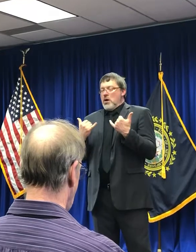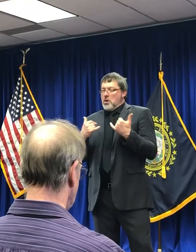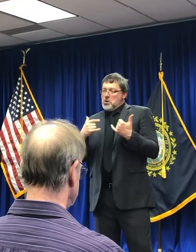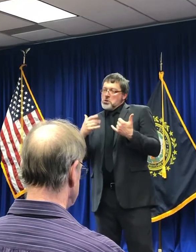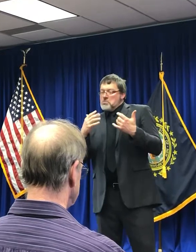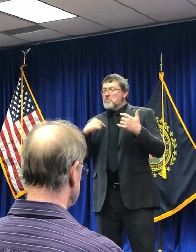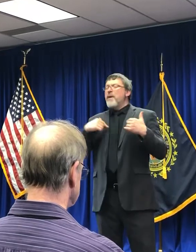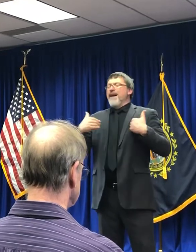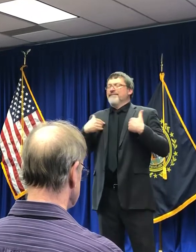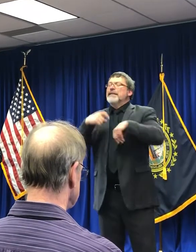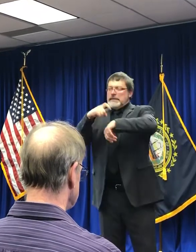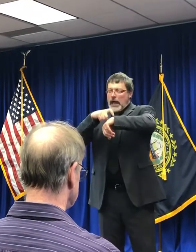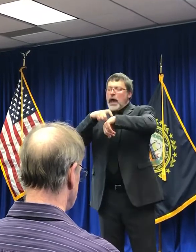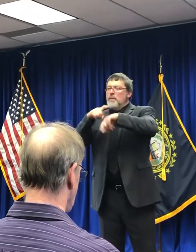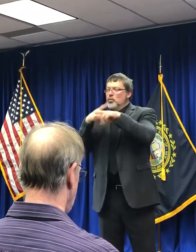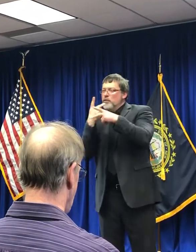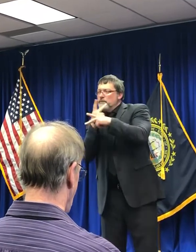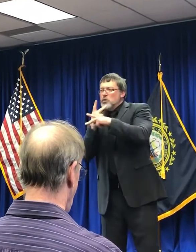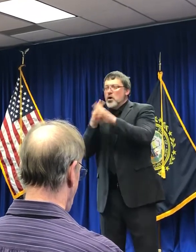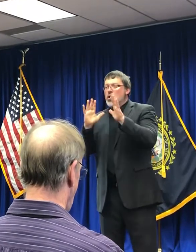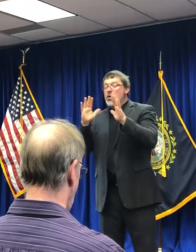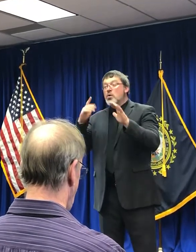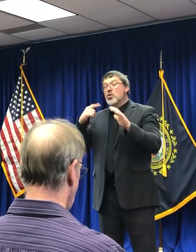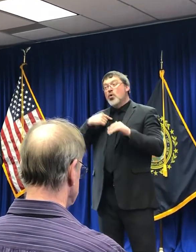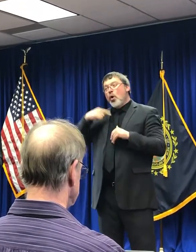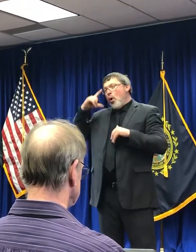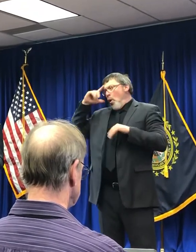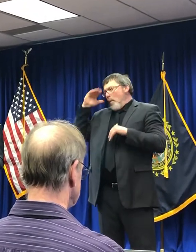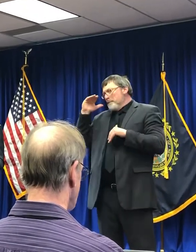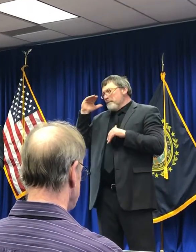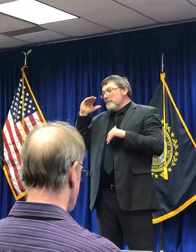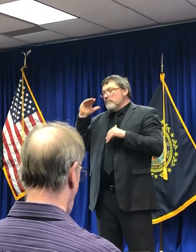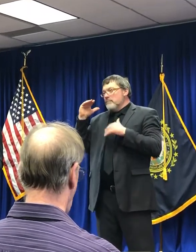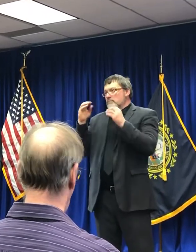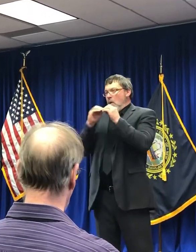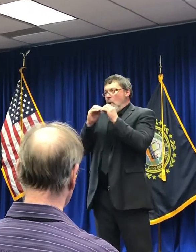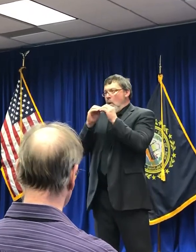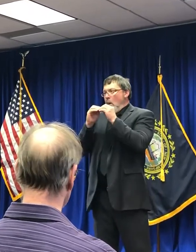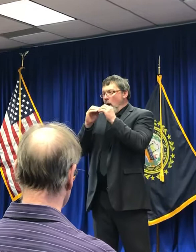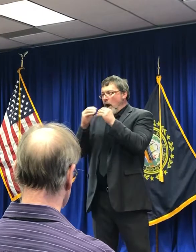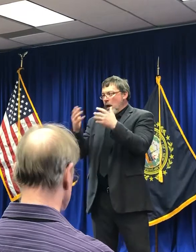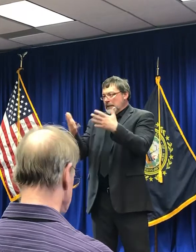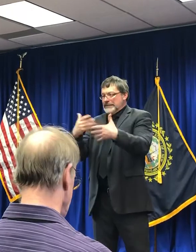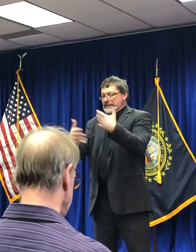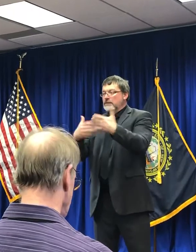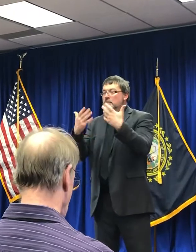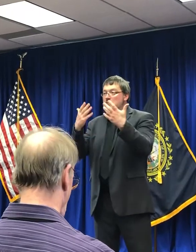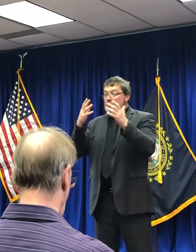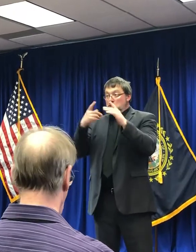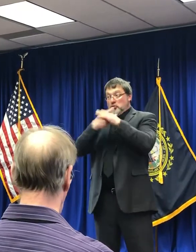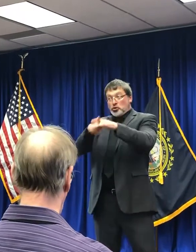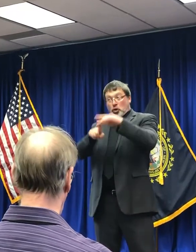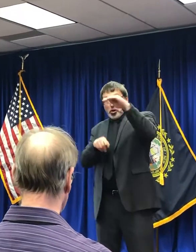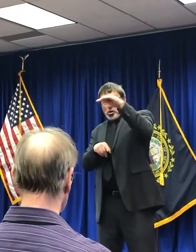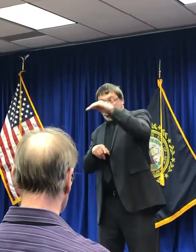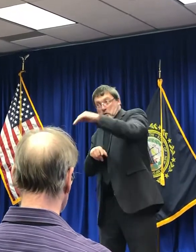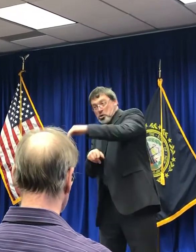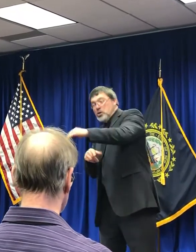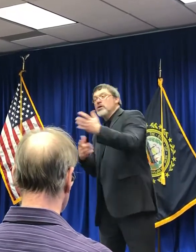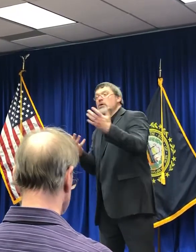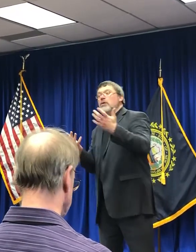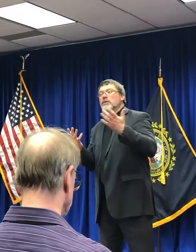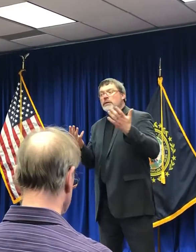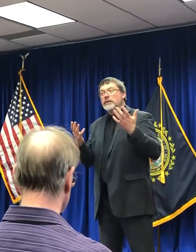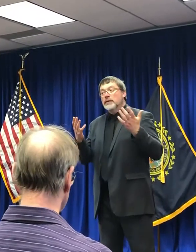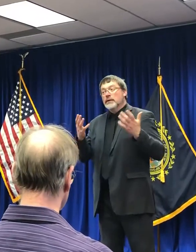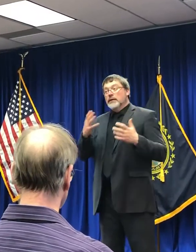hopefully get some new data and try to get something open in some fashion. You know, I'd be curious to see, you know, will people actually